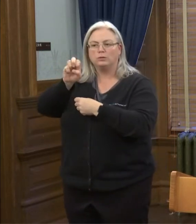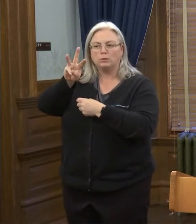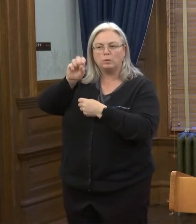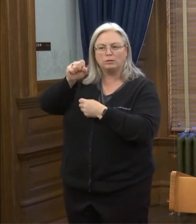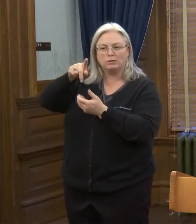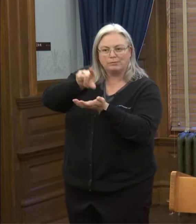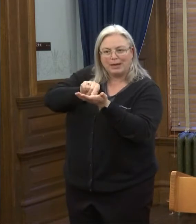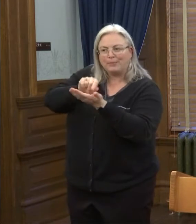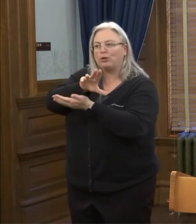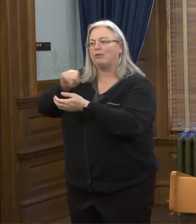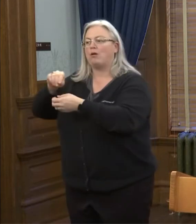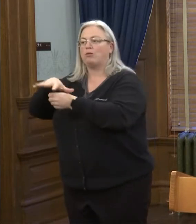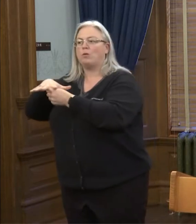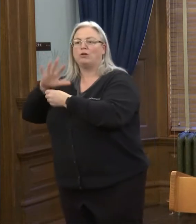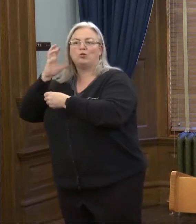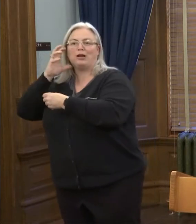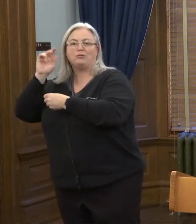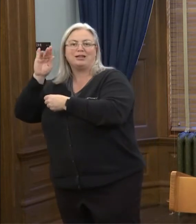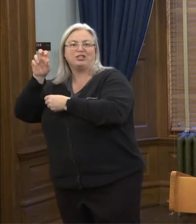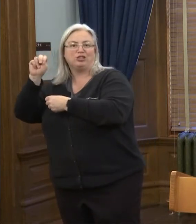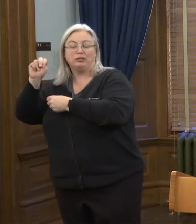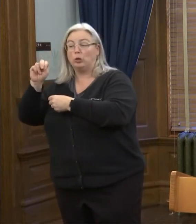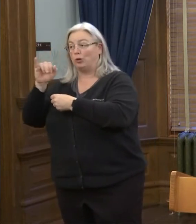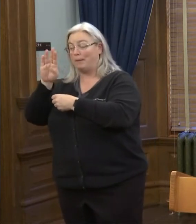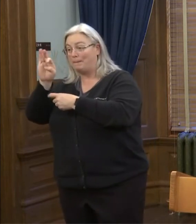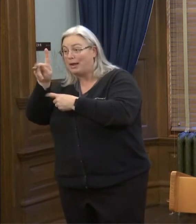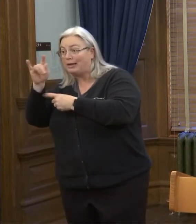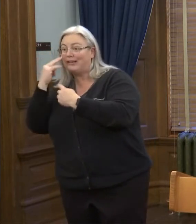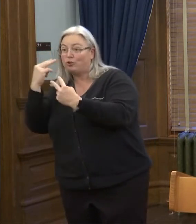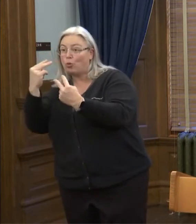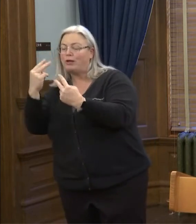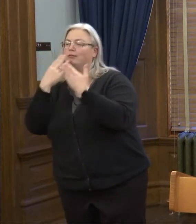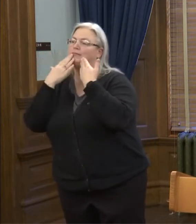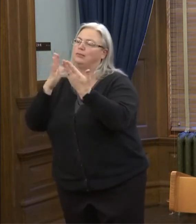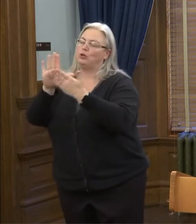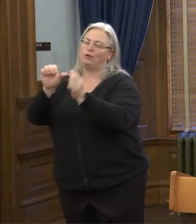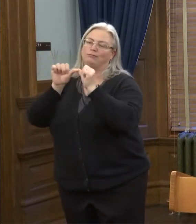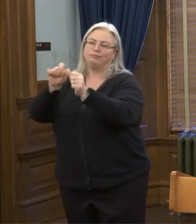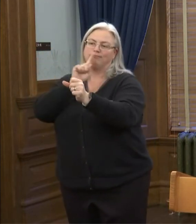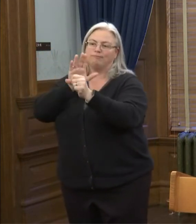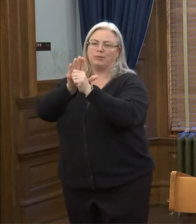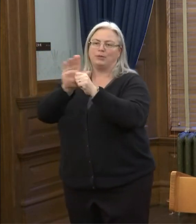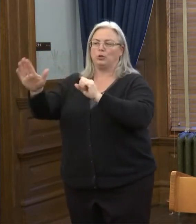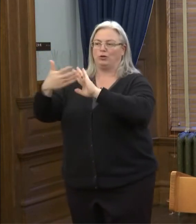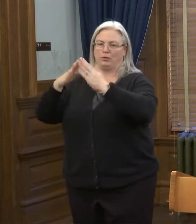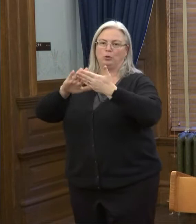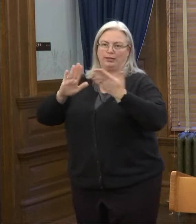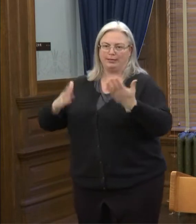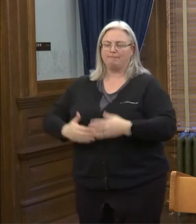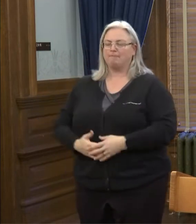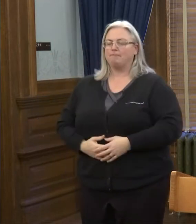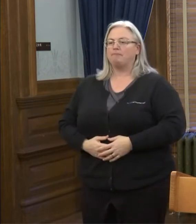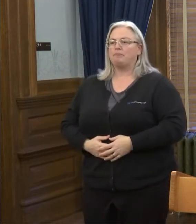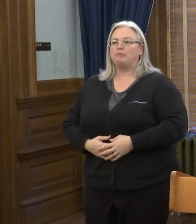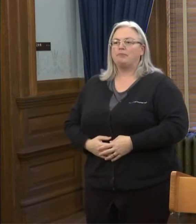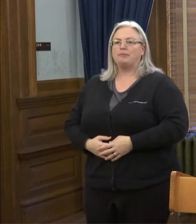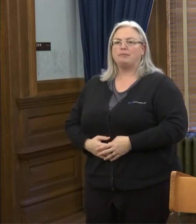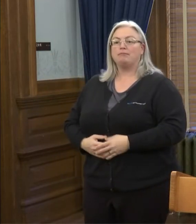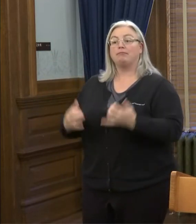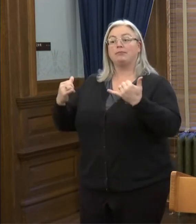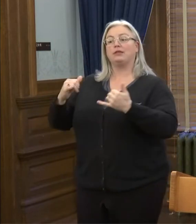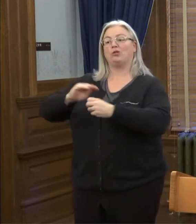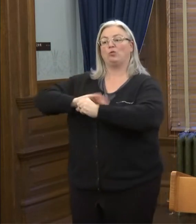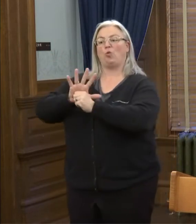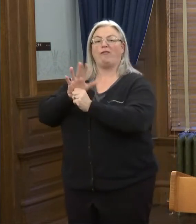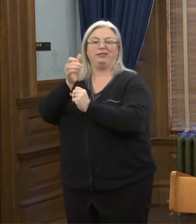so Becky if you are watching I want to thank you for your continued commitment to your community now